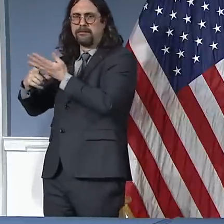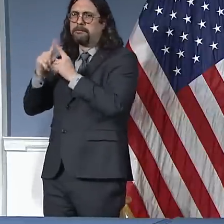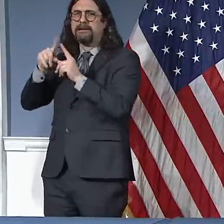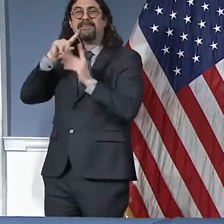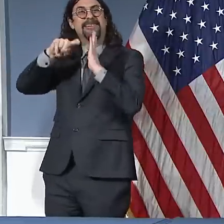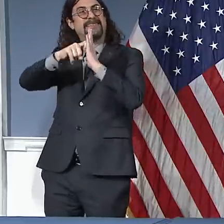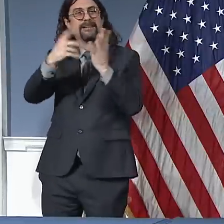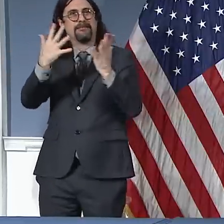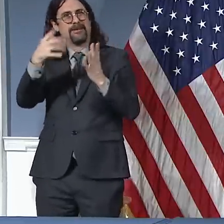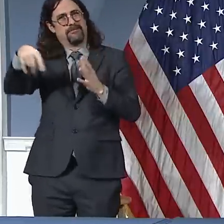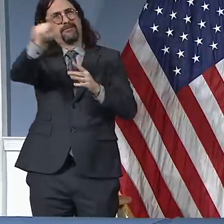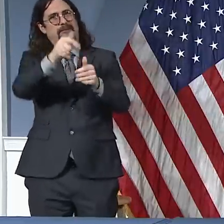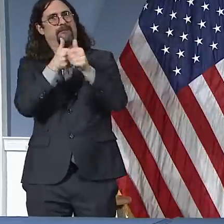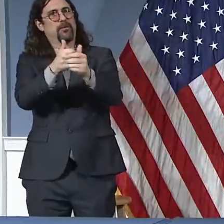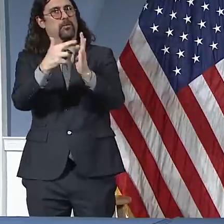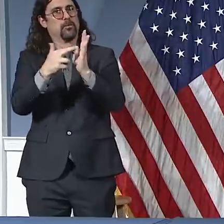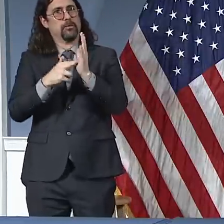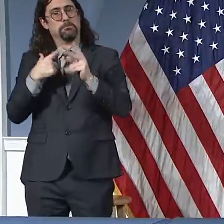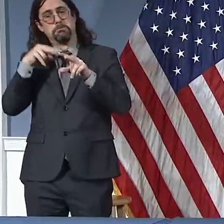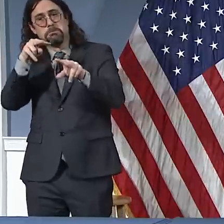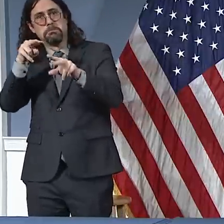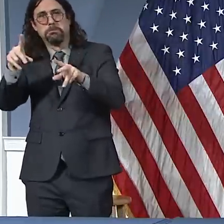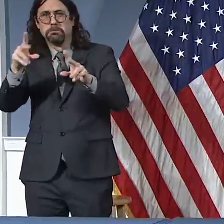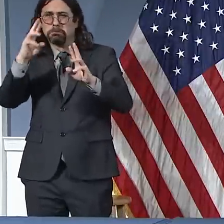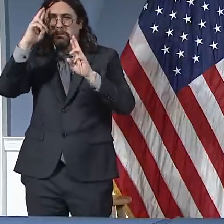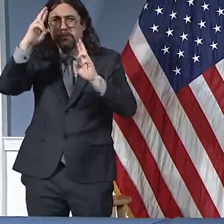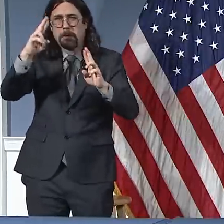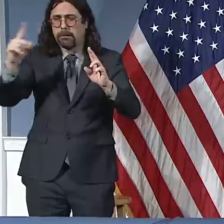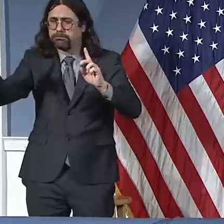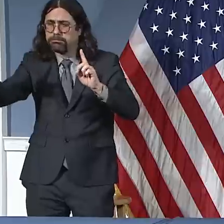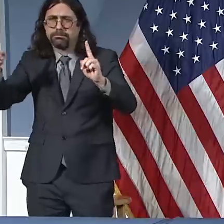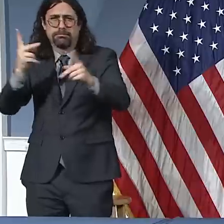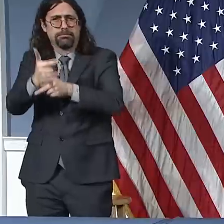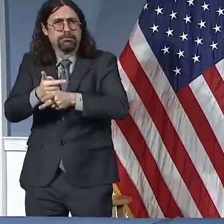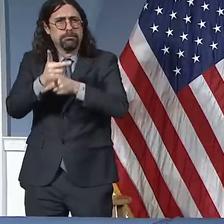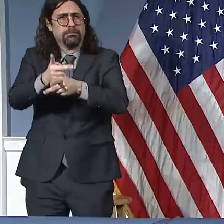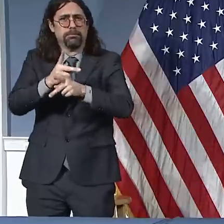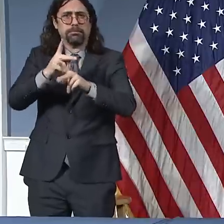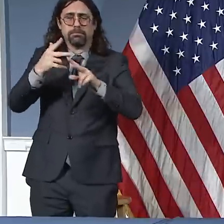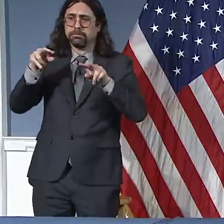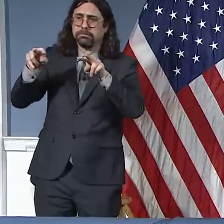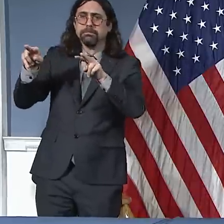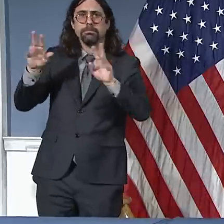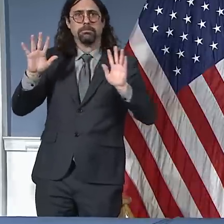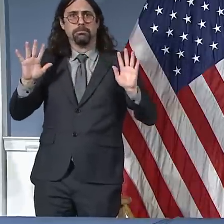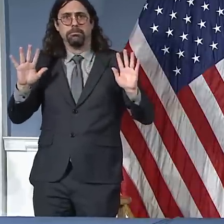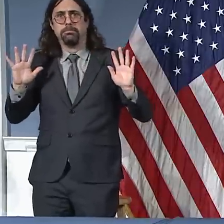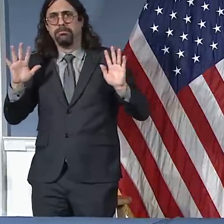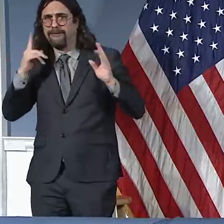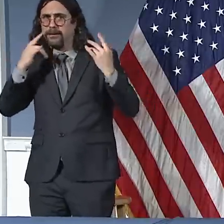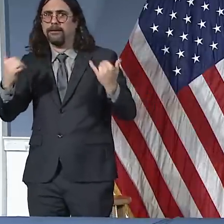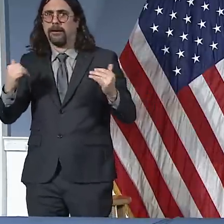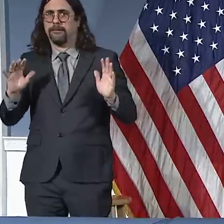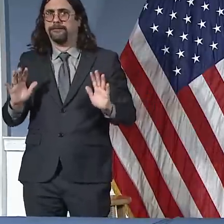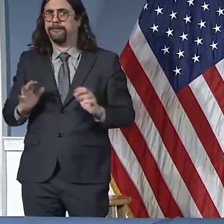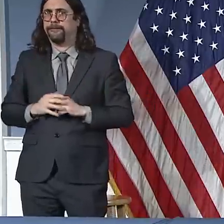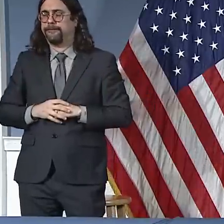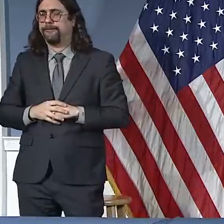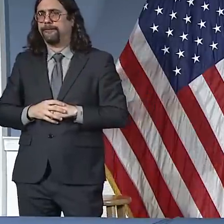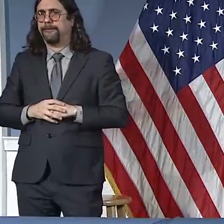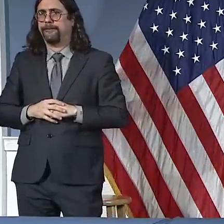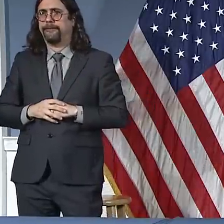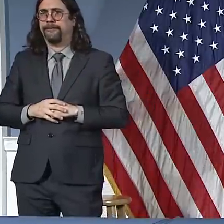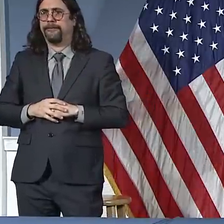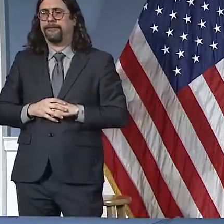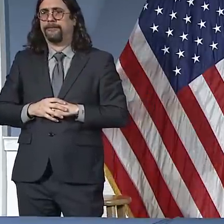and the City Council that we will give this process until Saturday evening. So we'll have some warmer days coming up. We'll have a chance